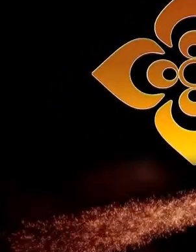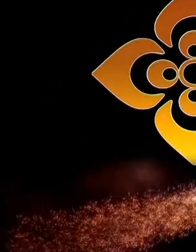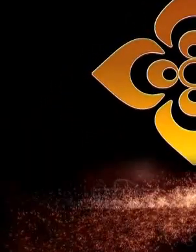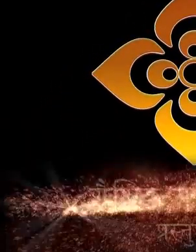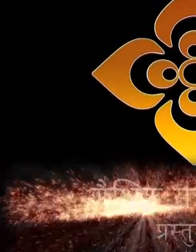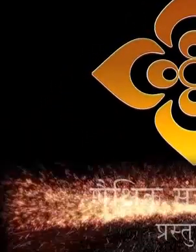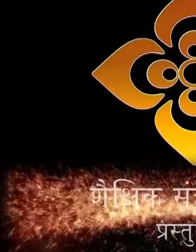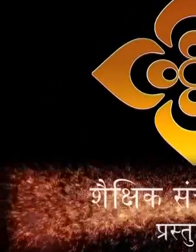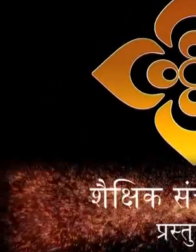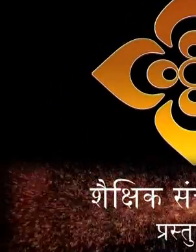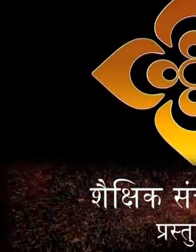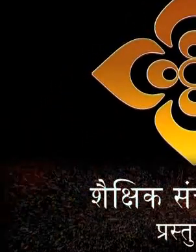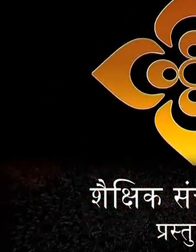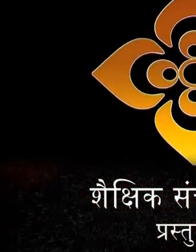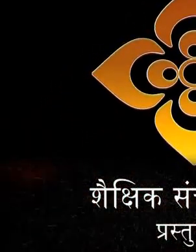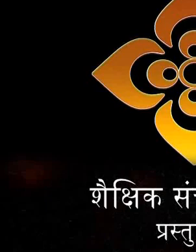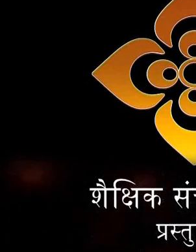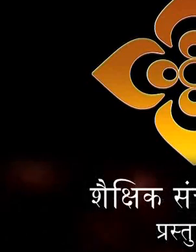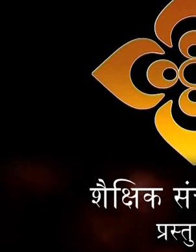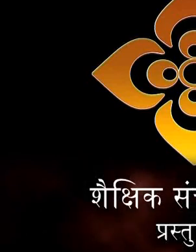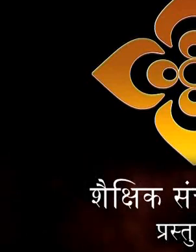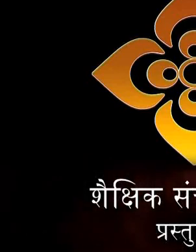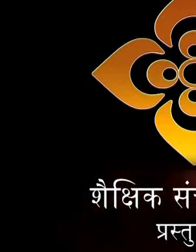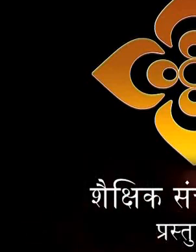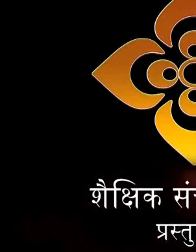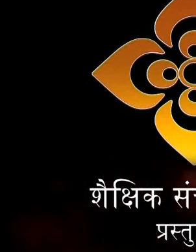4nd 5th 6th 6th 6th 6th 7th You